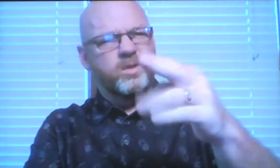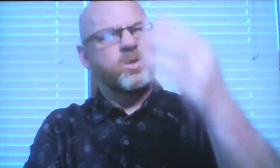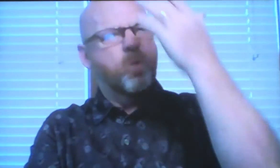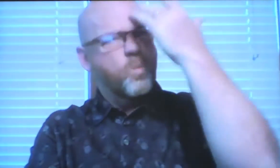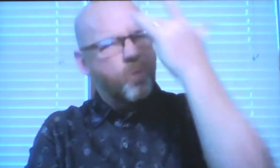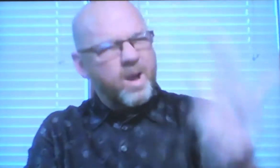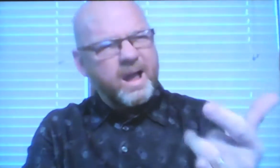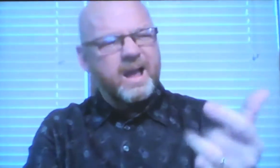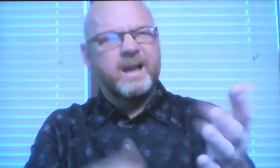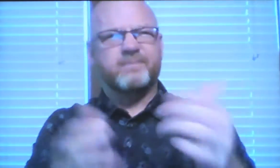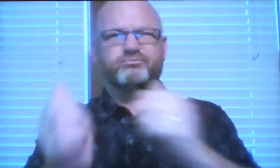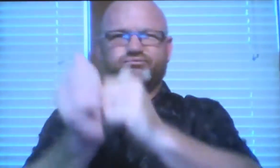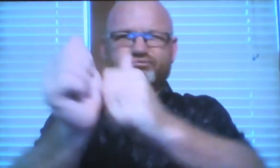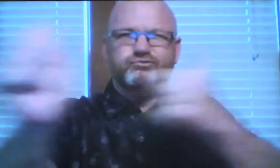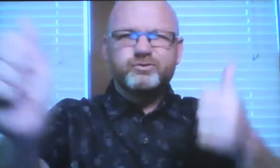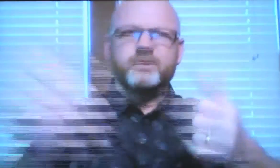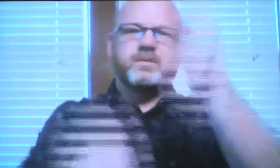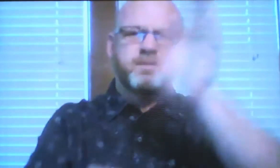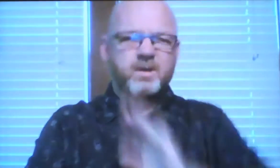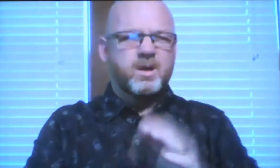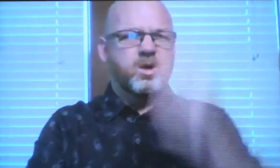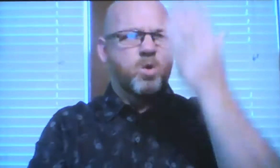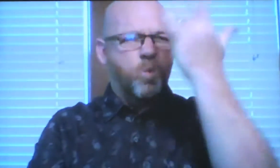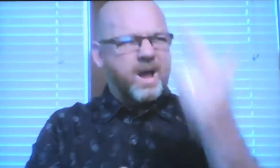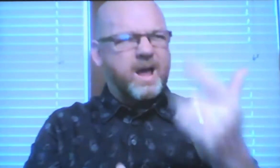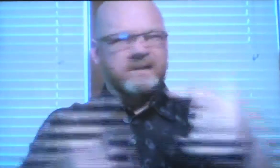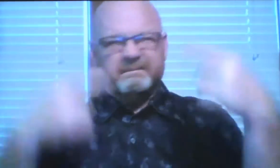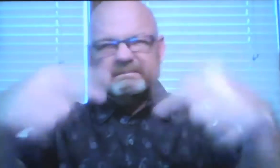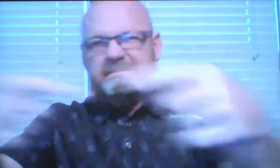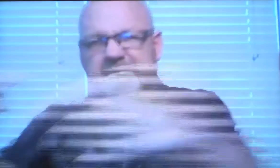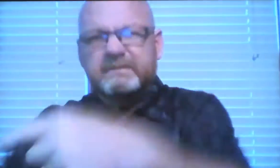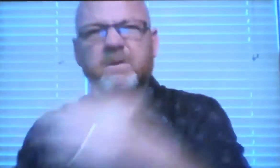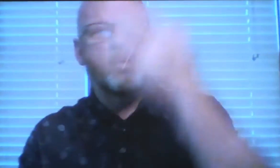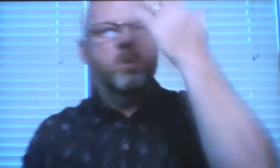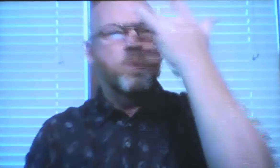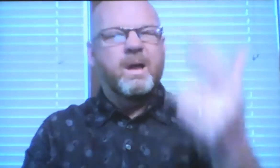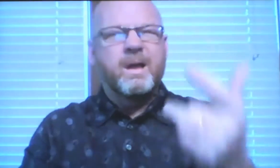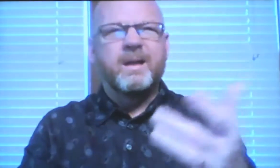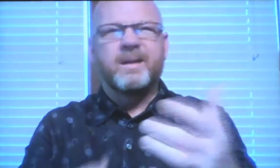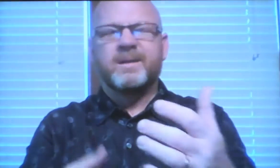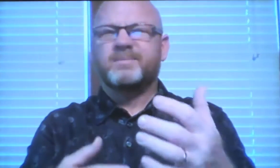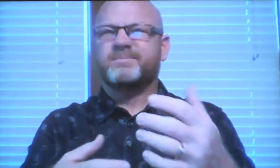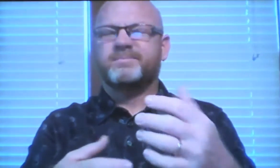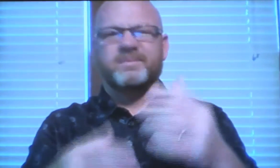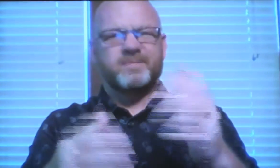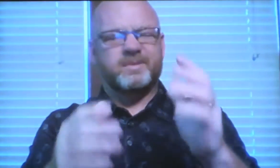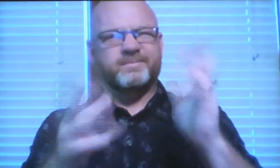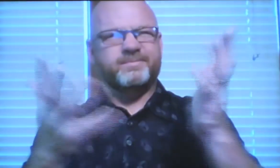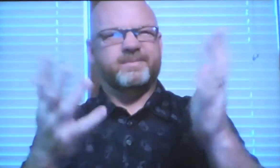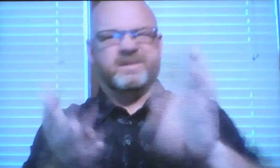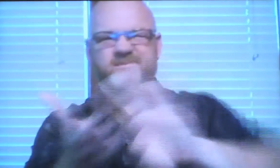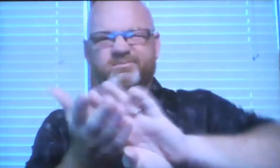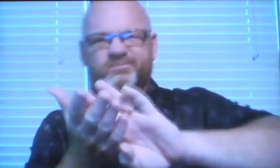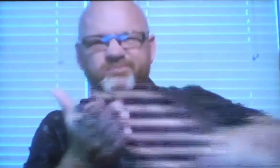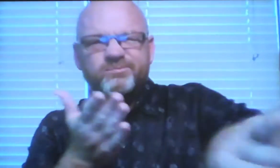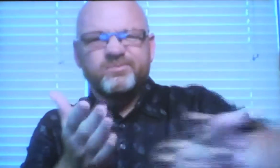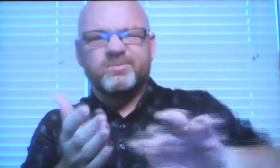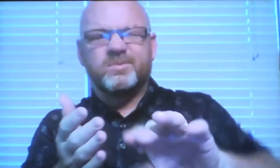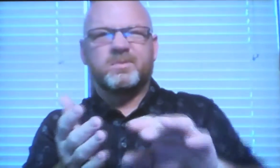So I was reading and I wondered, well, you know, why was it these things came into the church that they went so far away from God?